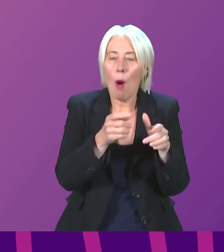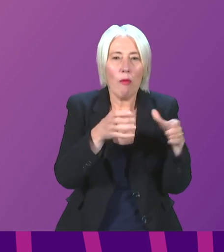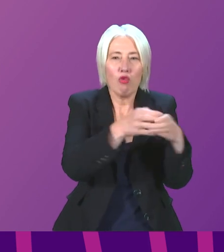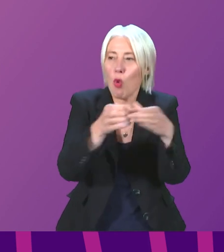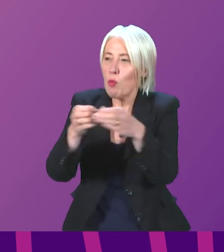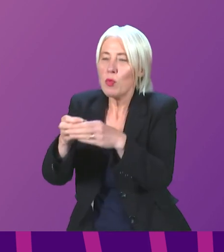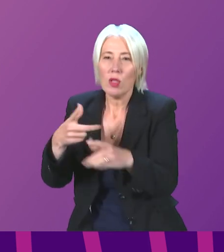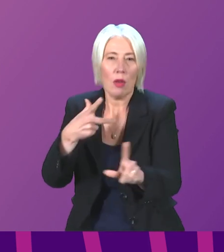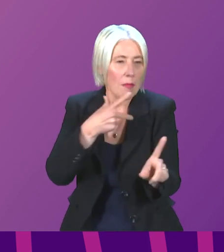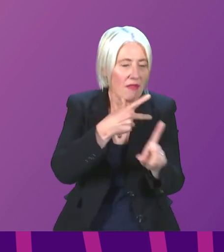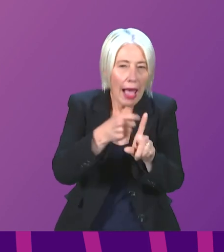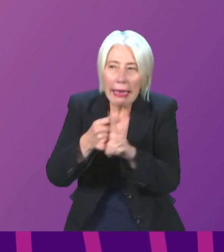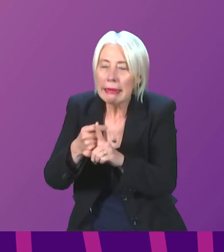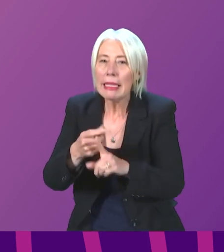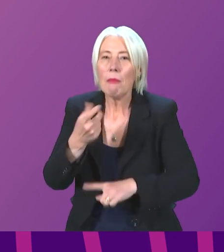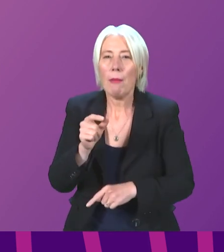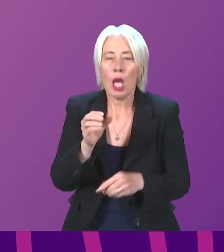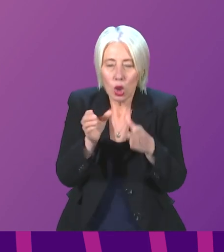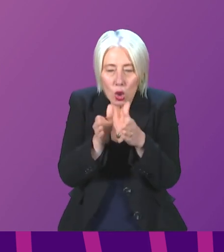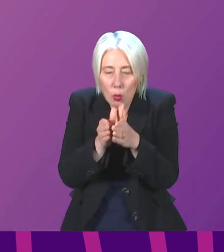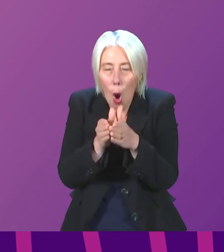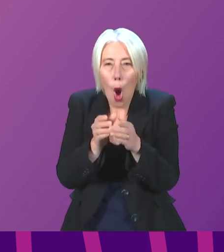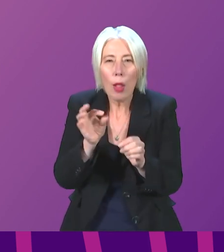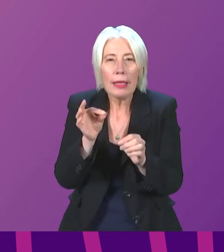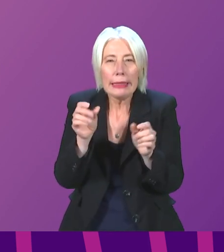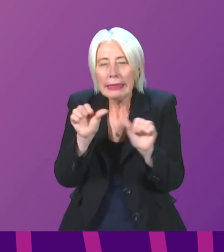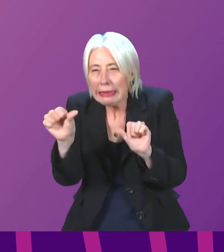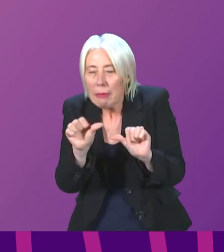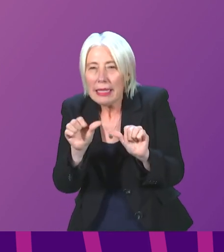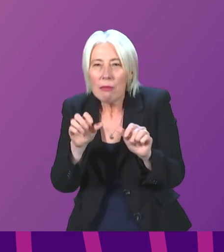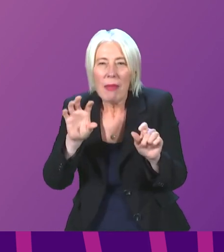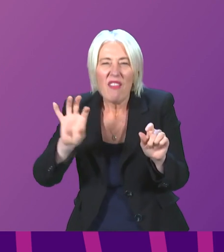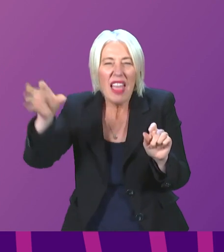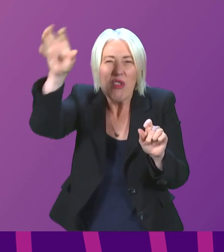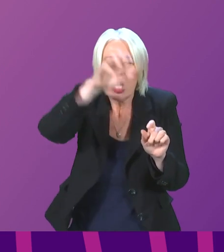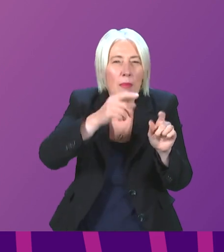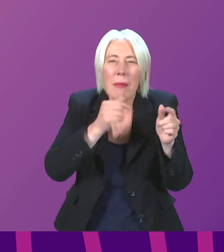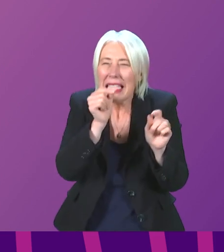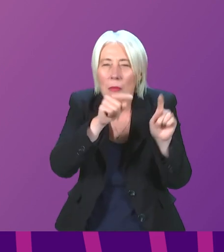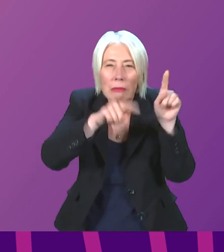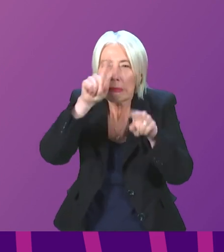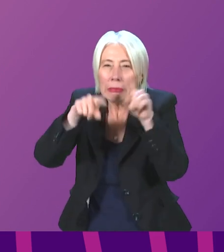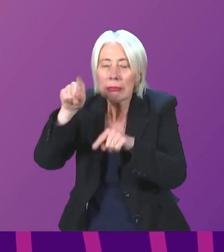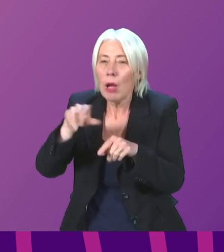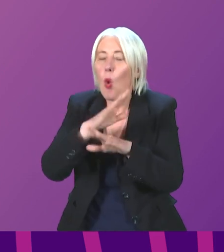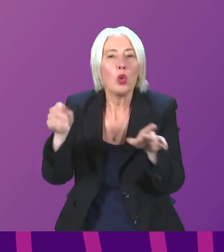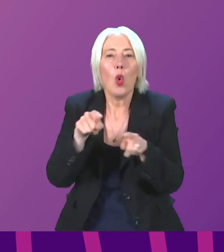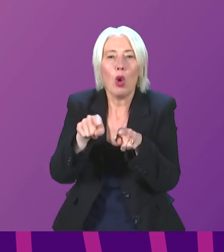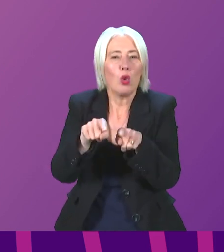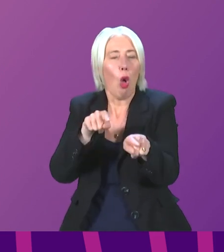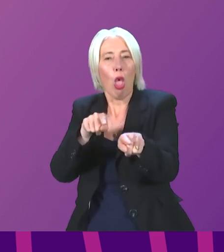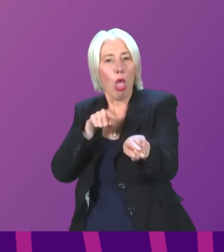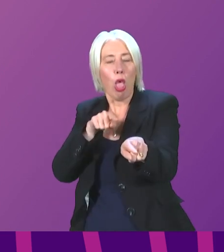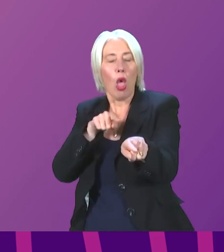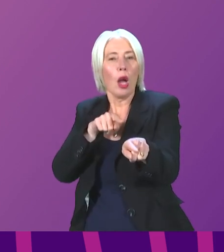and there may well be some small and, I hope, limited geographical variation, as we don't want to hold any one area back, particularly later on